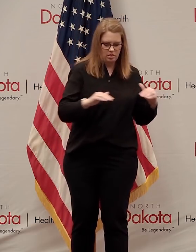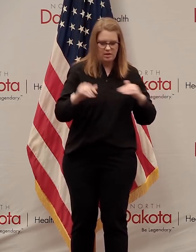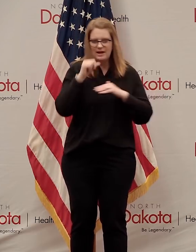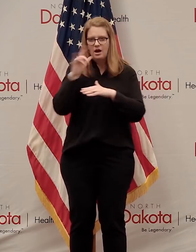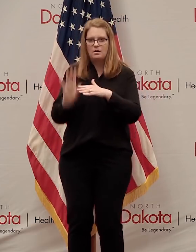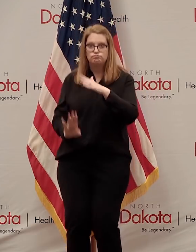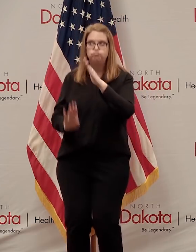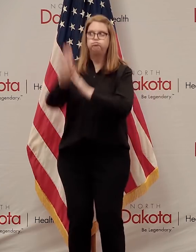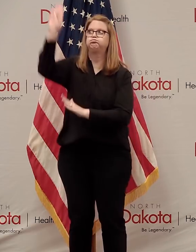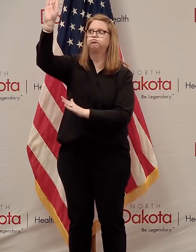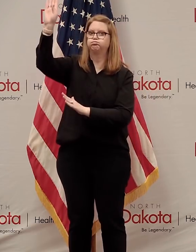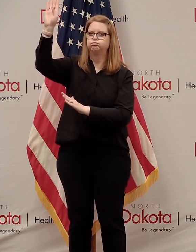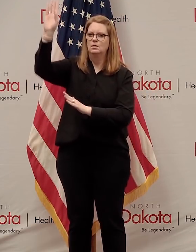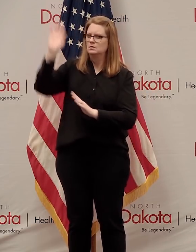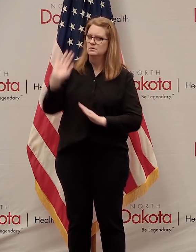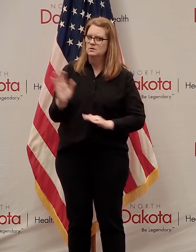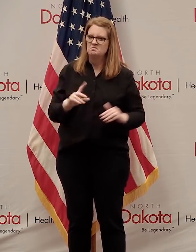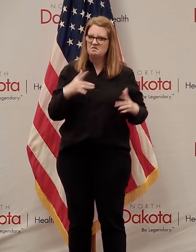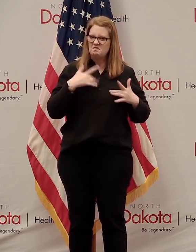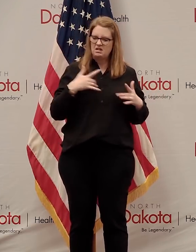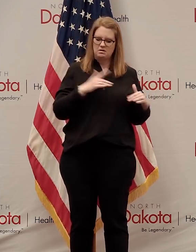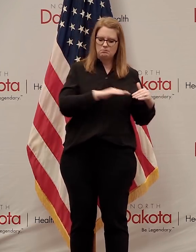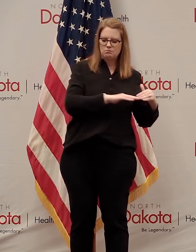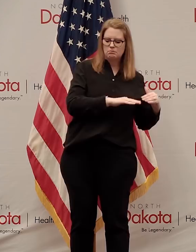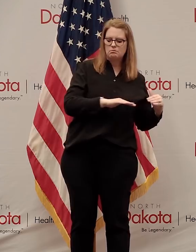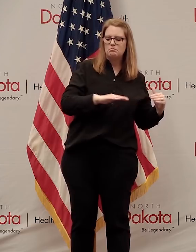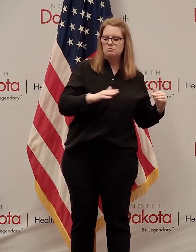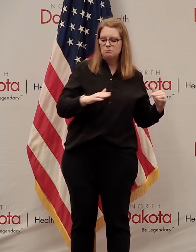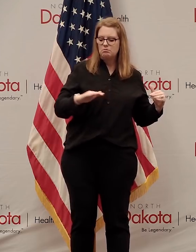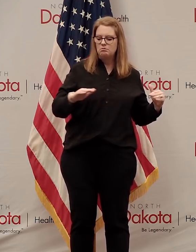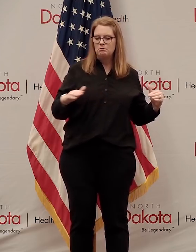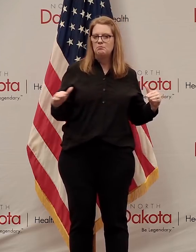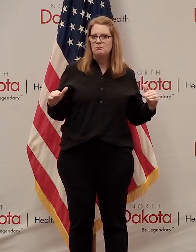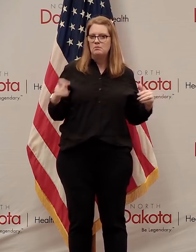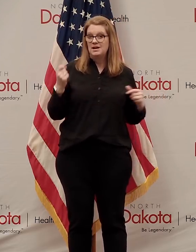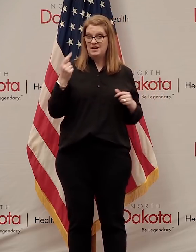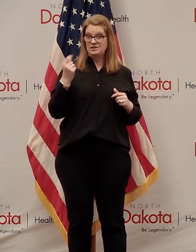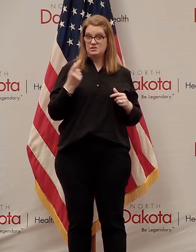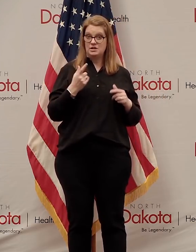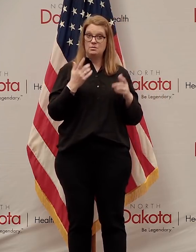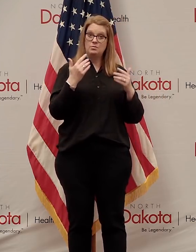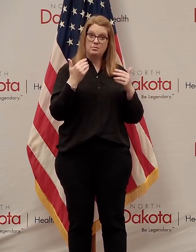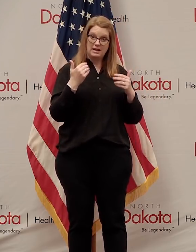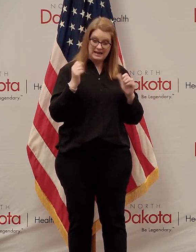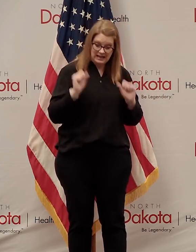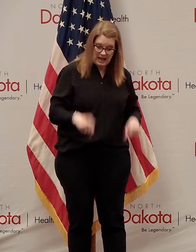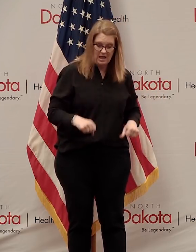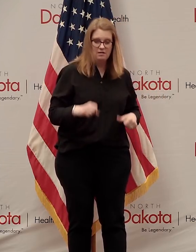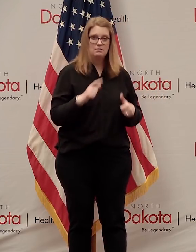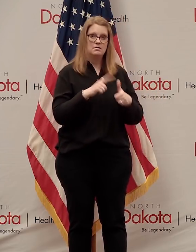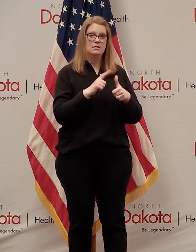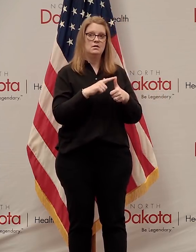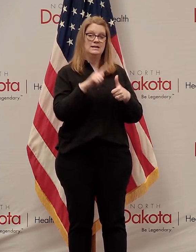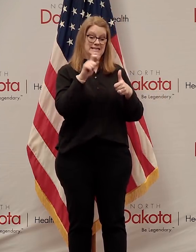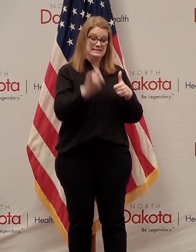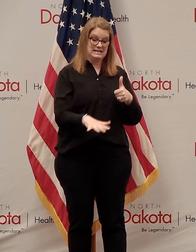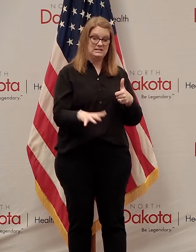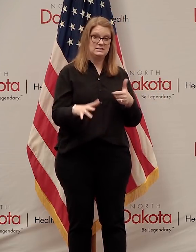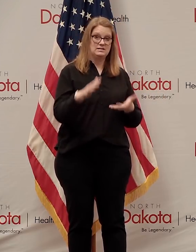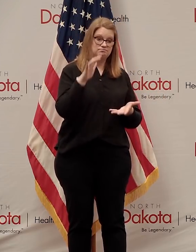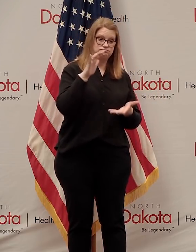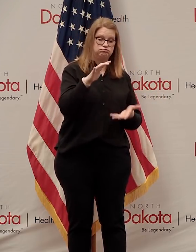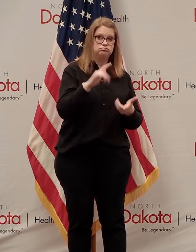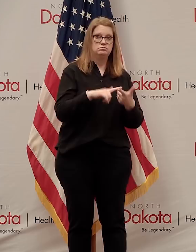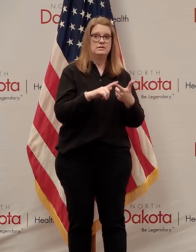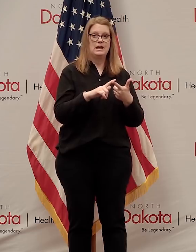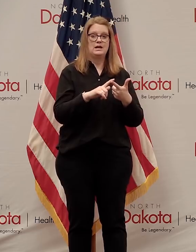feel that we've got the capacity for testing, contact tracing, and targeted quarantine